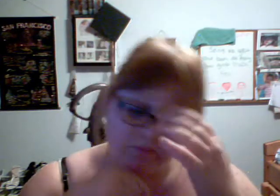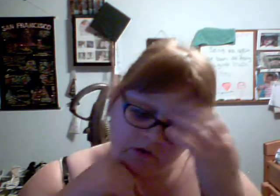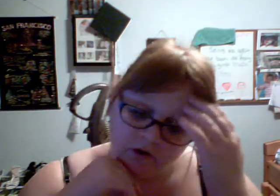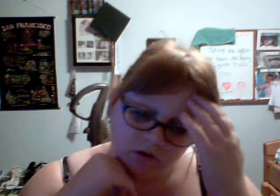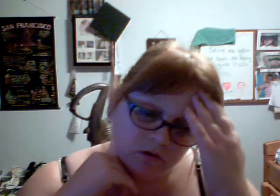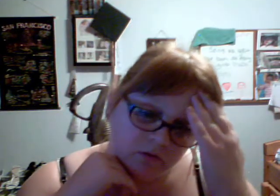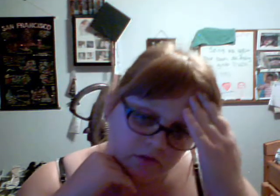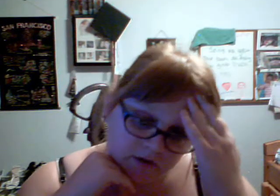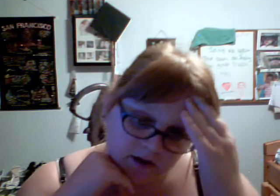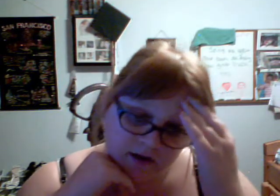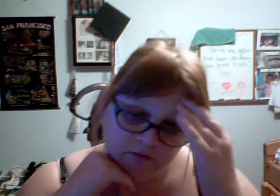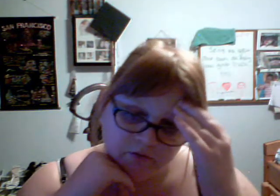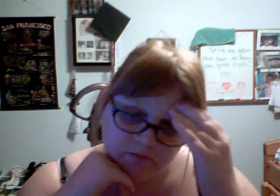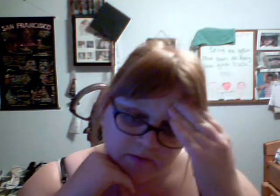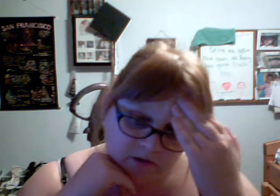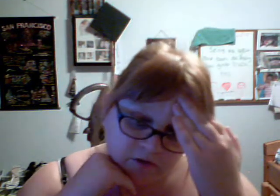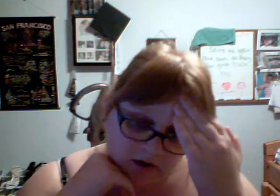So, it's kind of just been crazy.